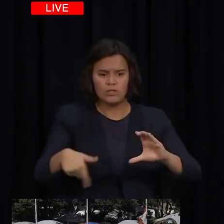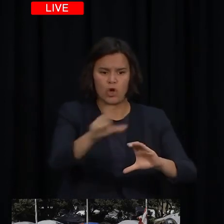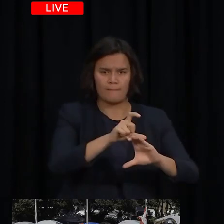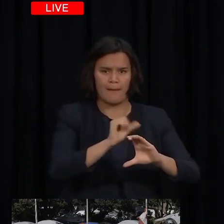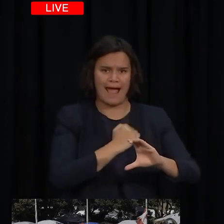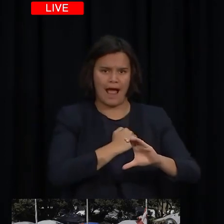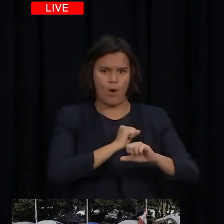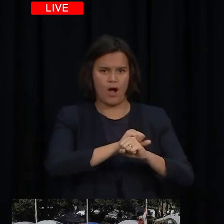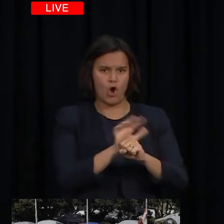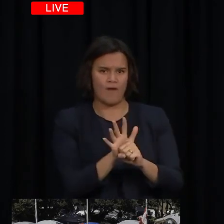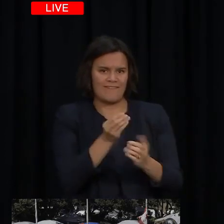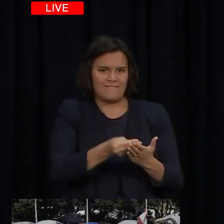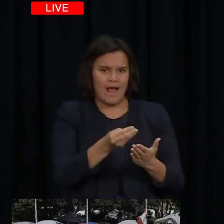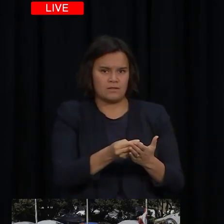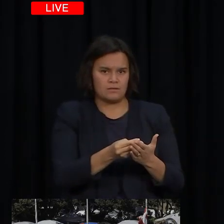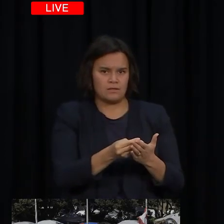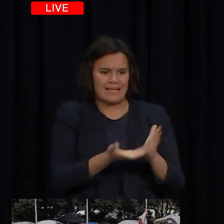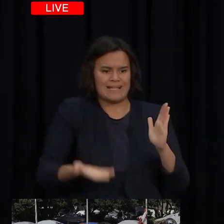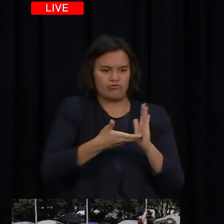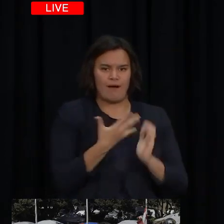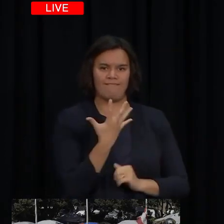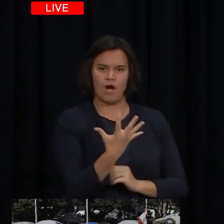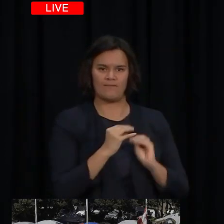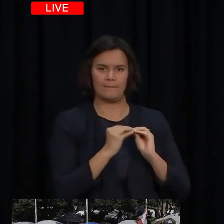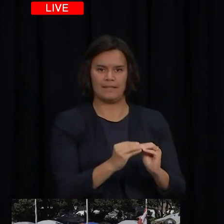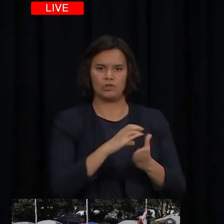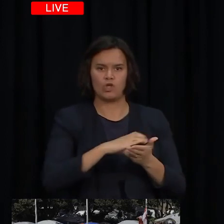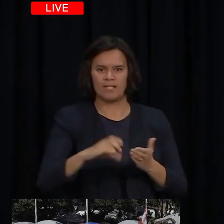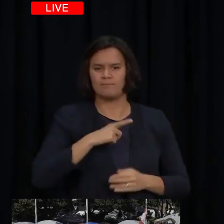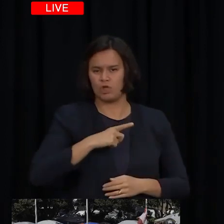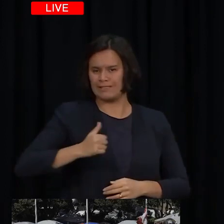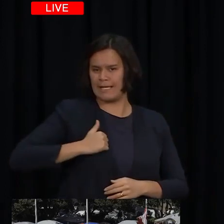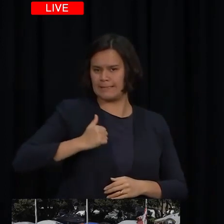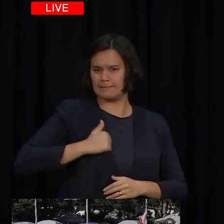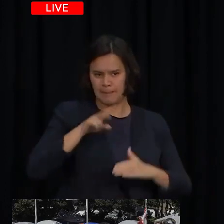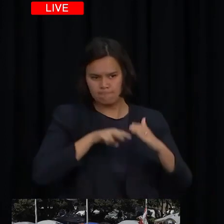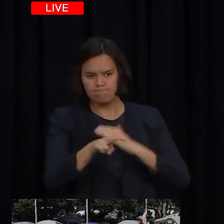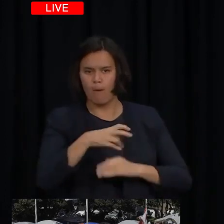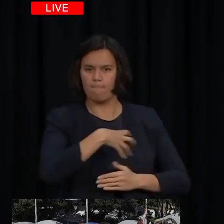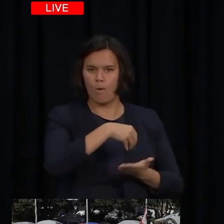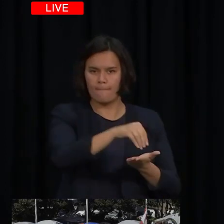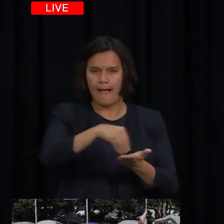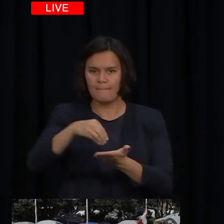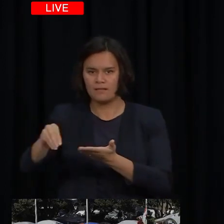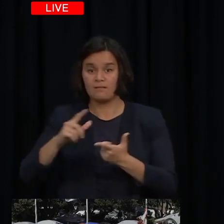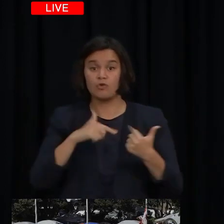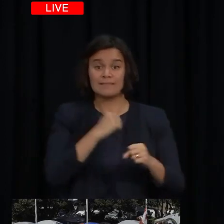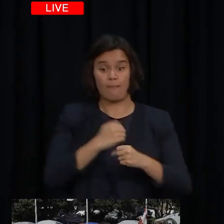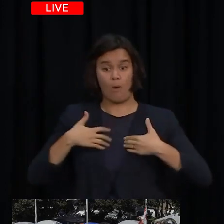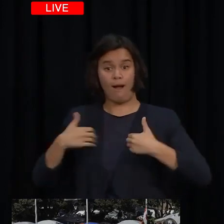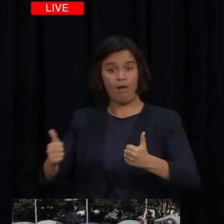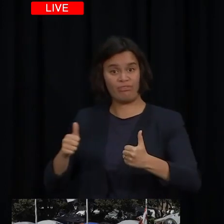fund up by $5 billion to cover for other expenditure that is expected, in particular to support the health response to Omicron,